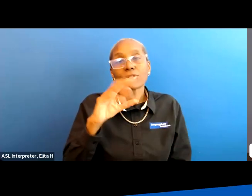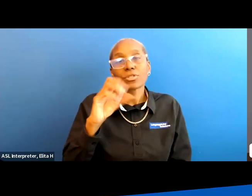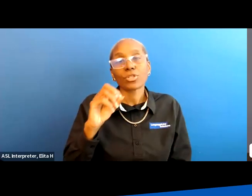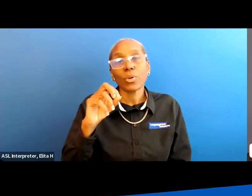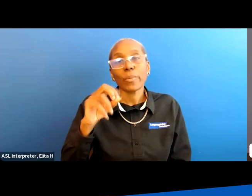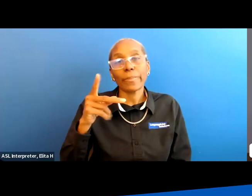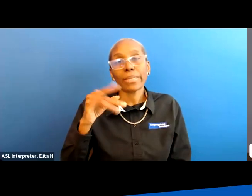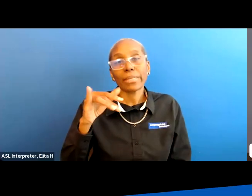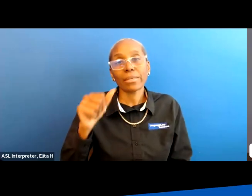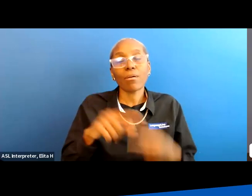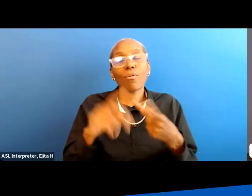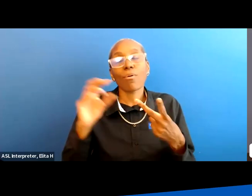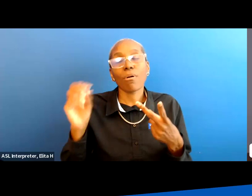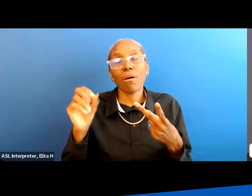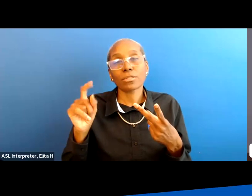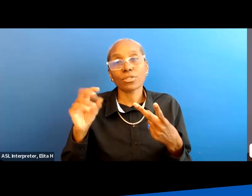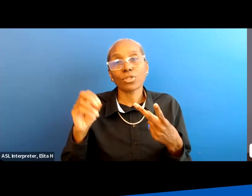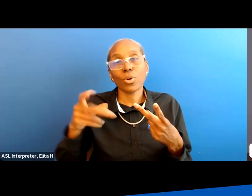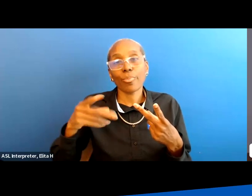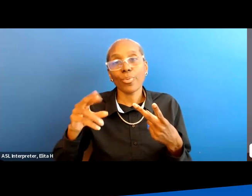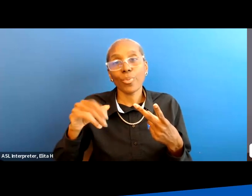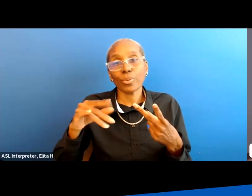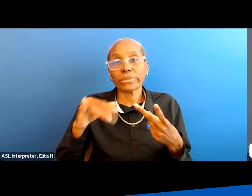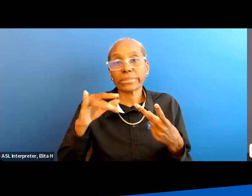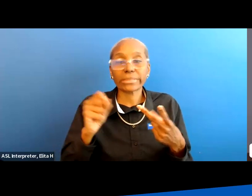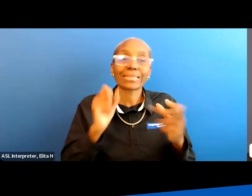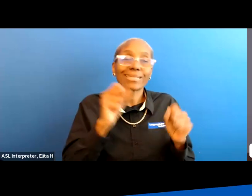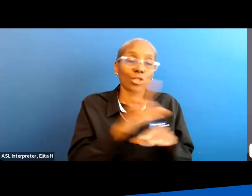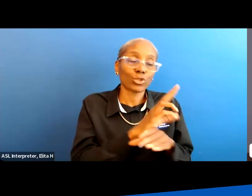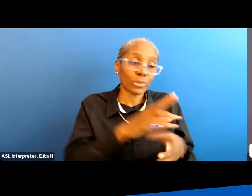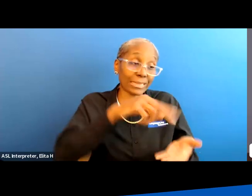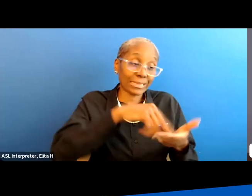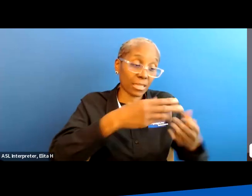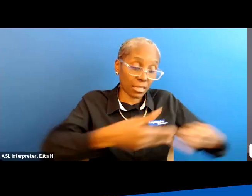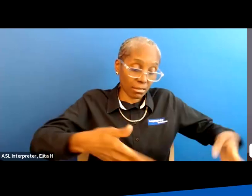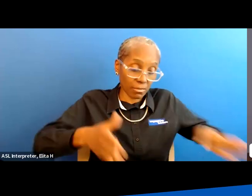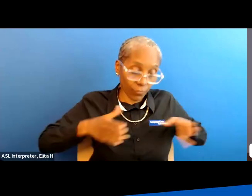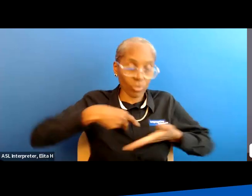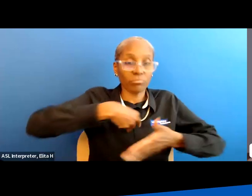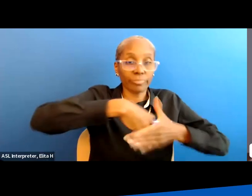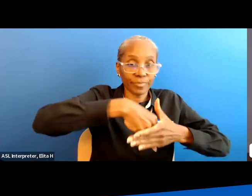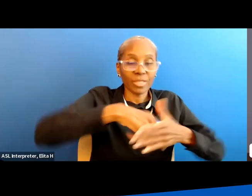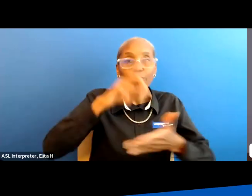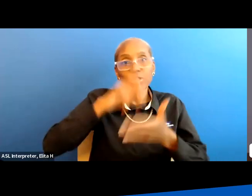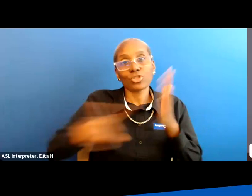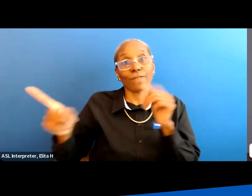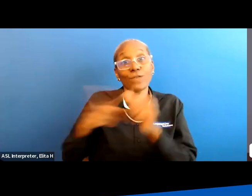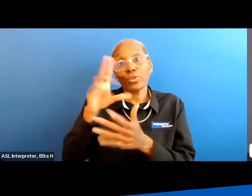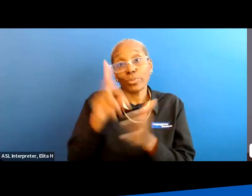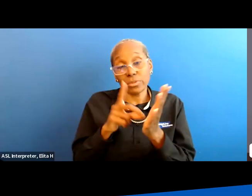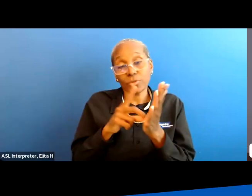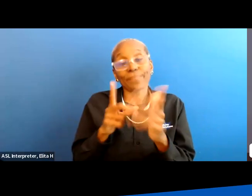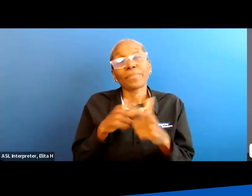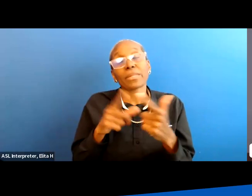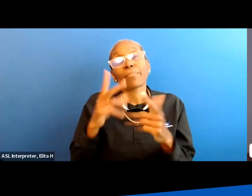osteoporosis and they can use a standing frame as well but always check with your health care professional first and then you